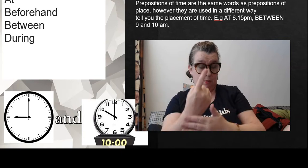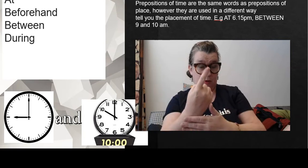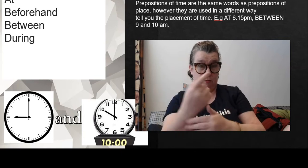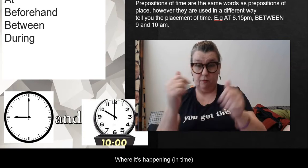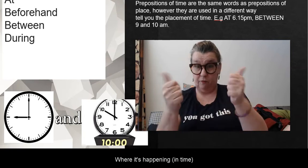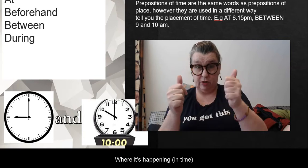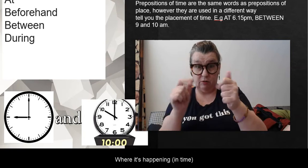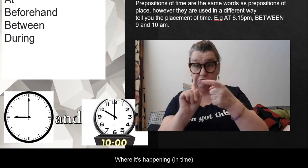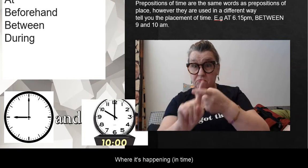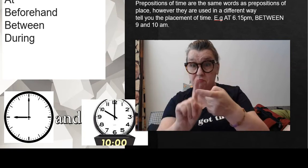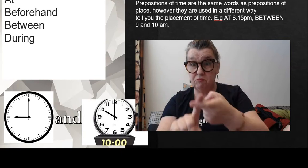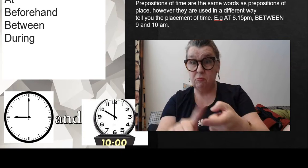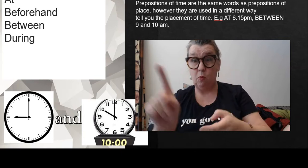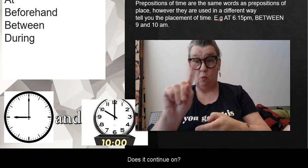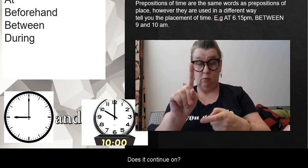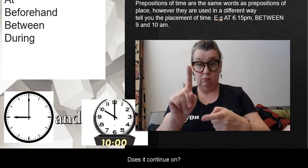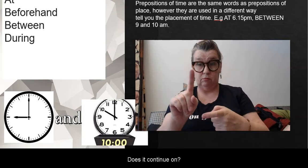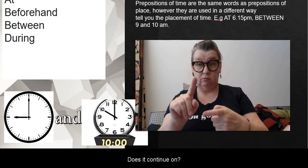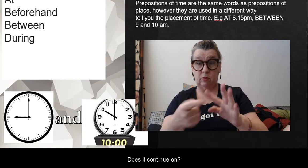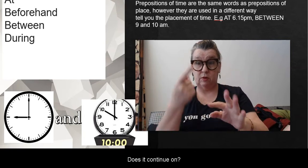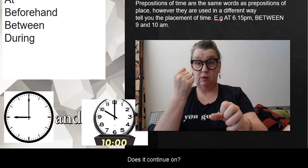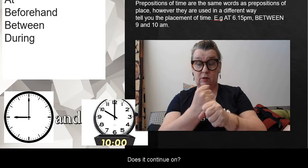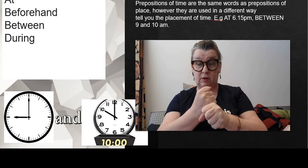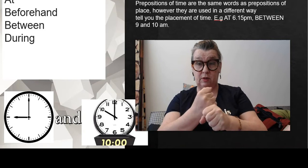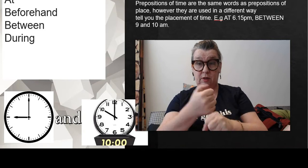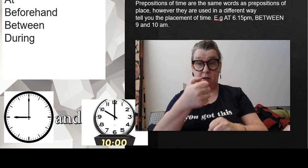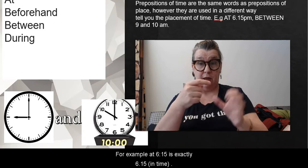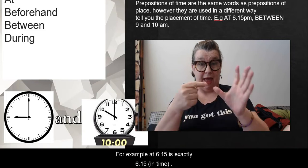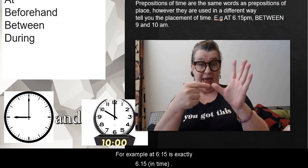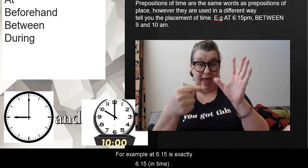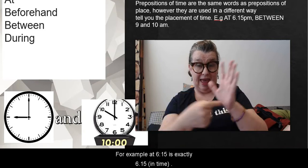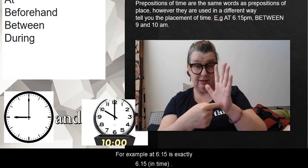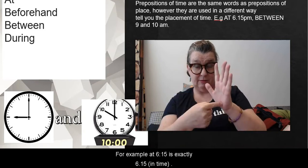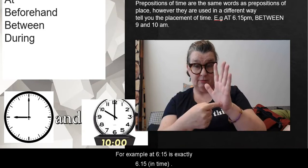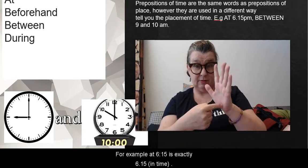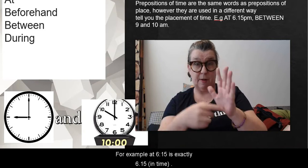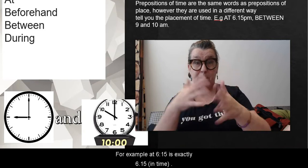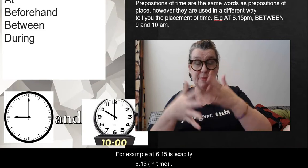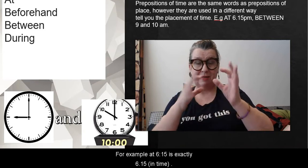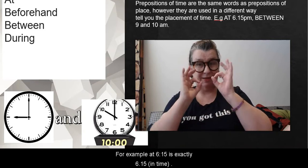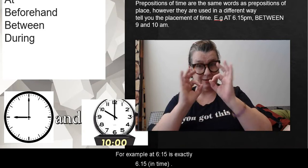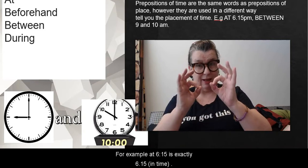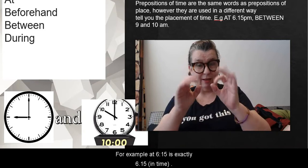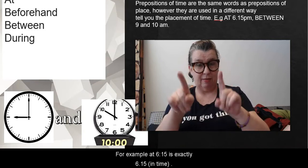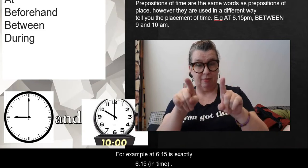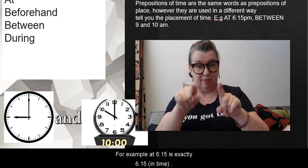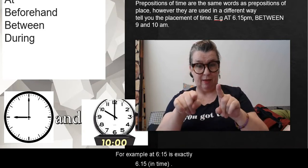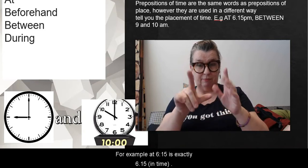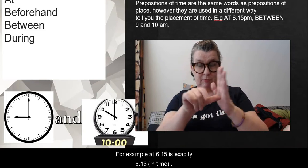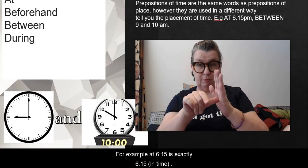Where it's happening. Does it continue on? For example, at 6.15 is exactly